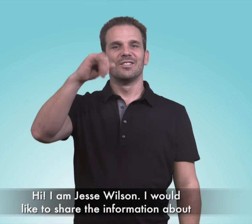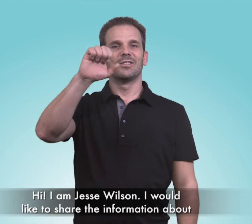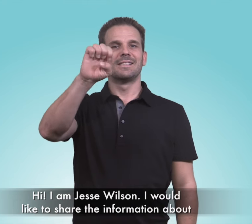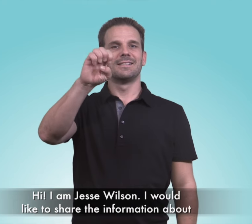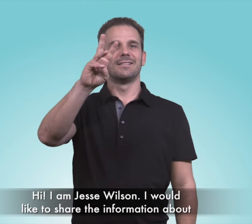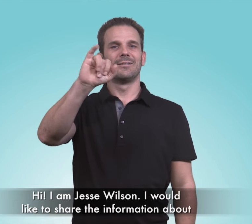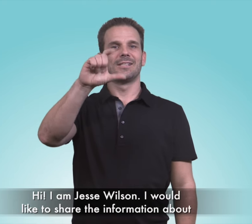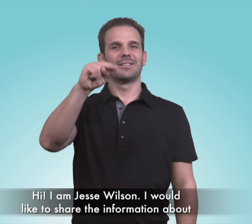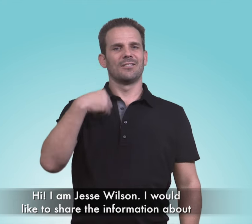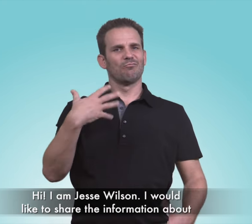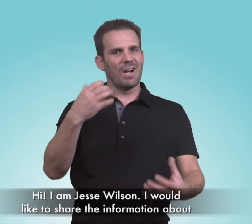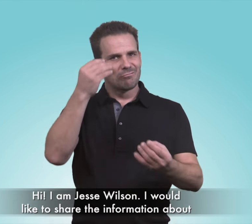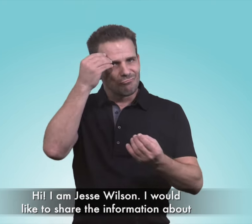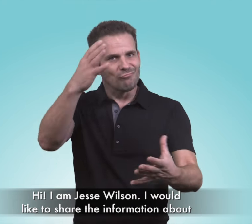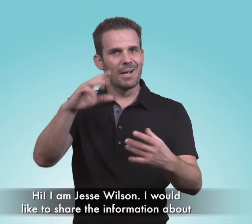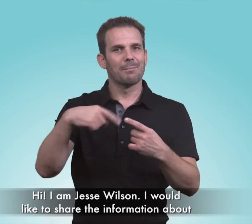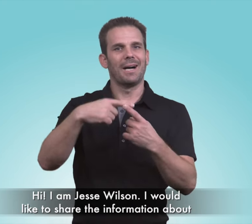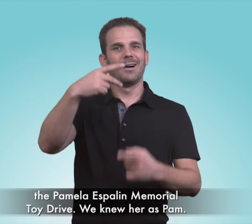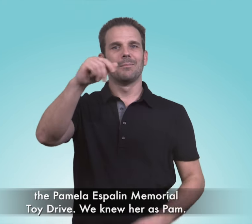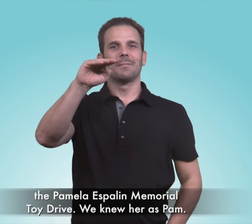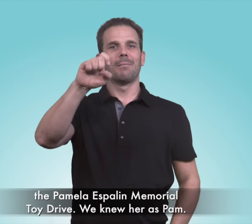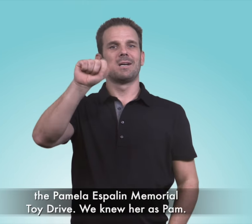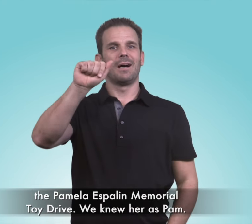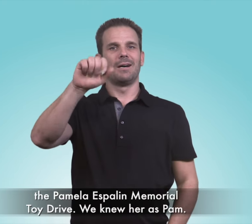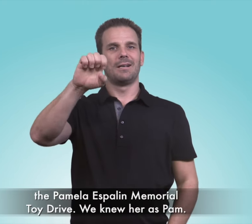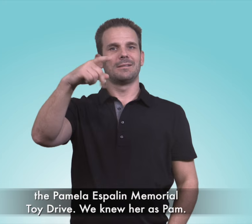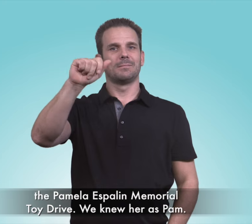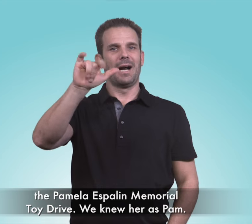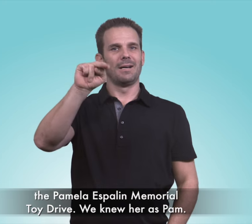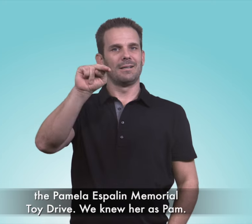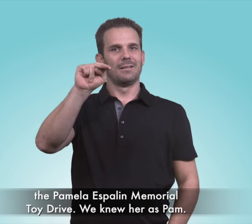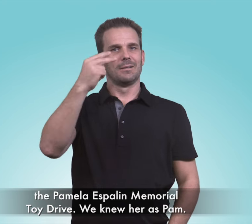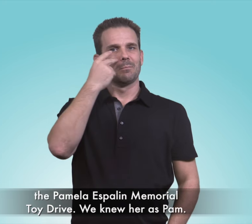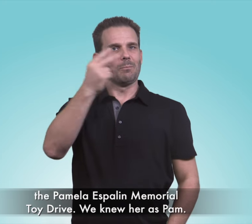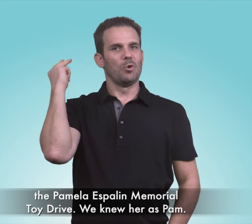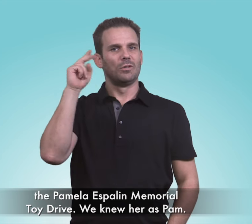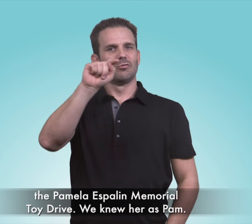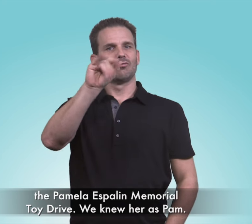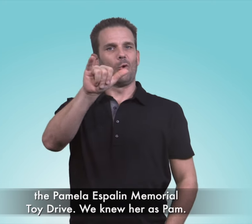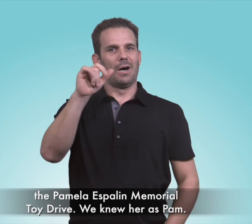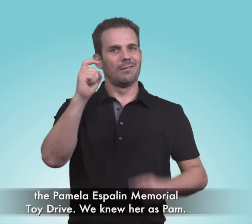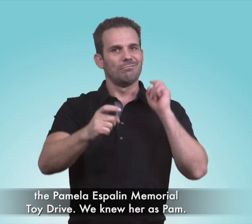Hi, I'm Jesse Wilson and I want to share some information with you about the Pamela S. Boleyn Memorial Toy Drive.